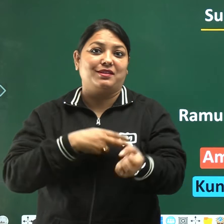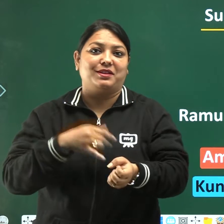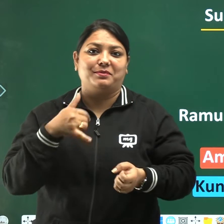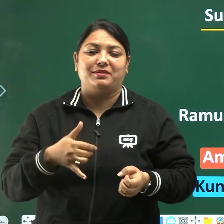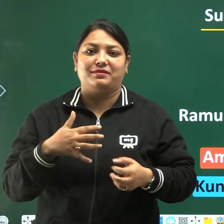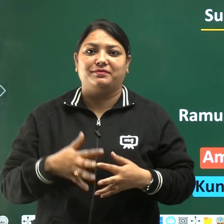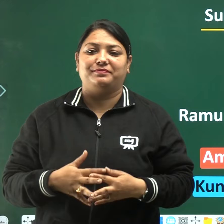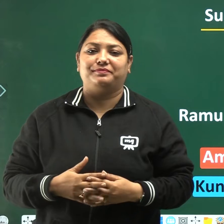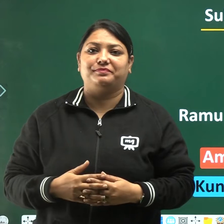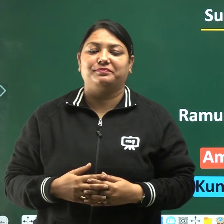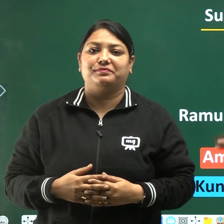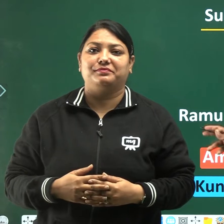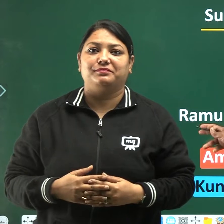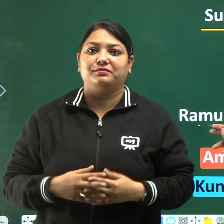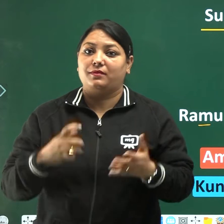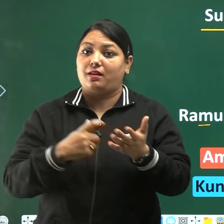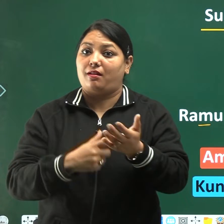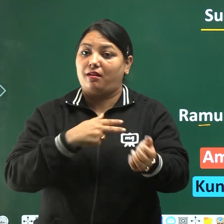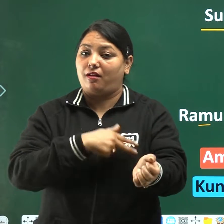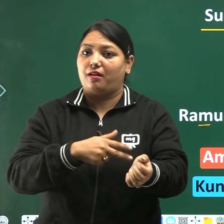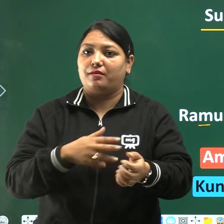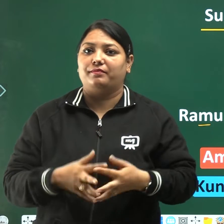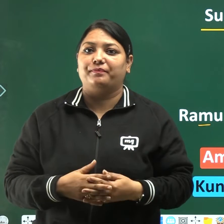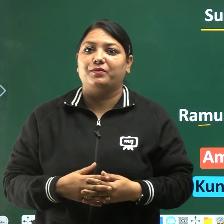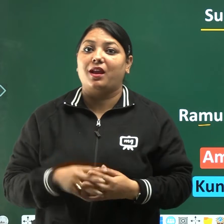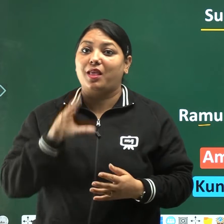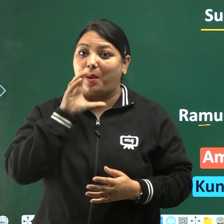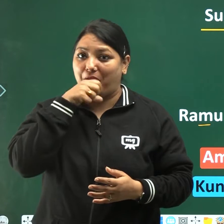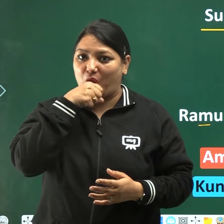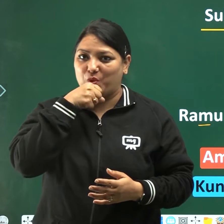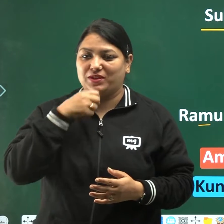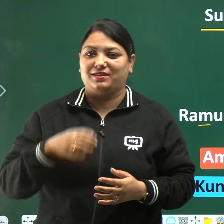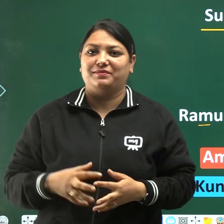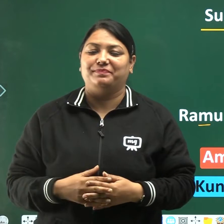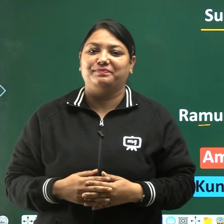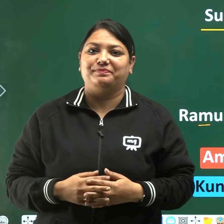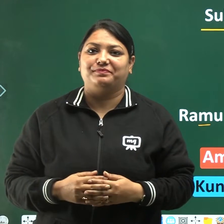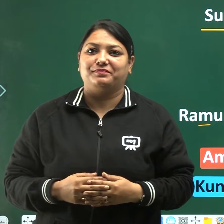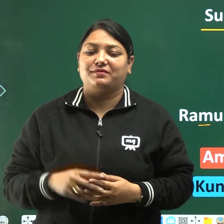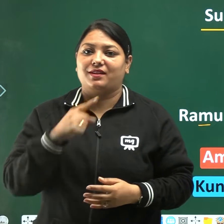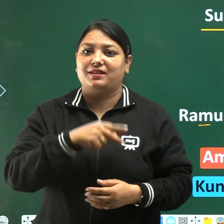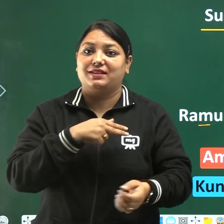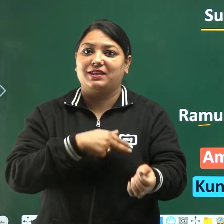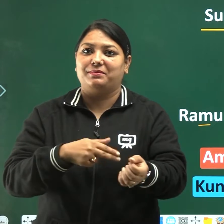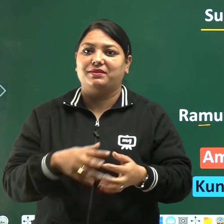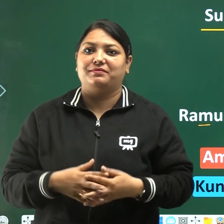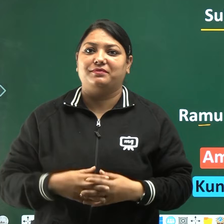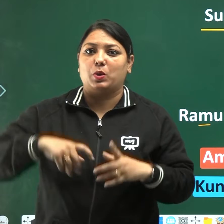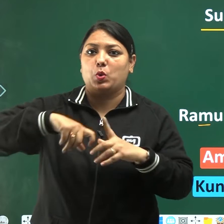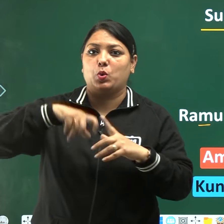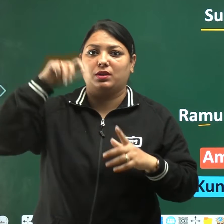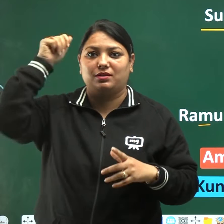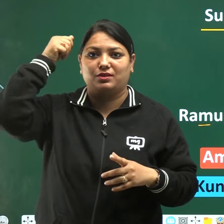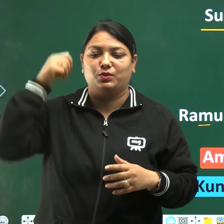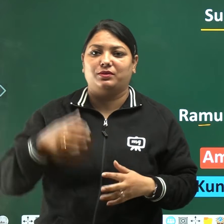Ramu and the Mangos, my name is Kundan